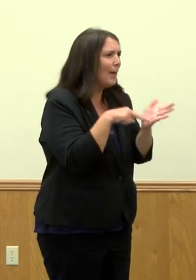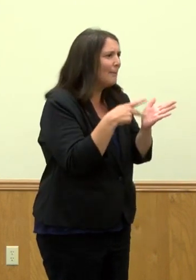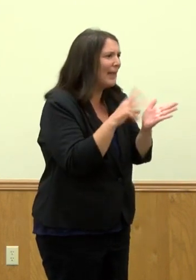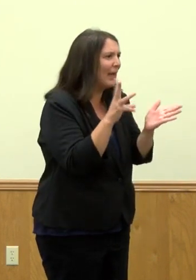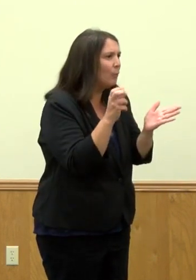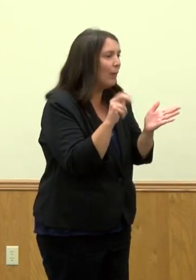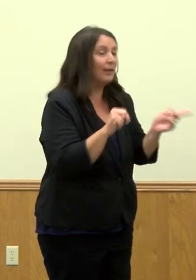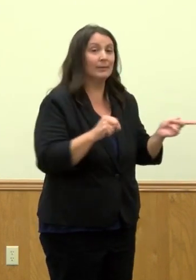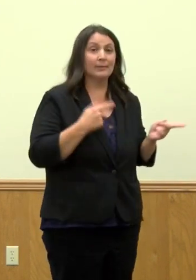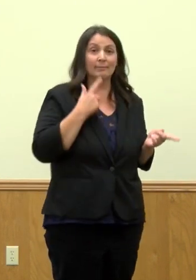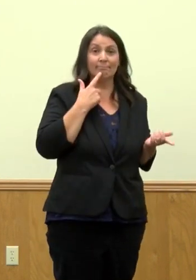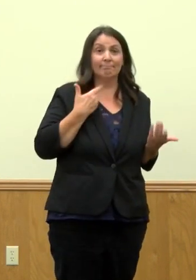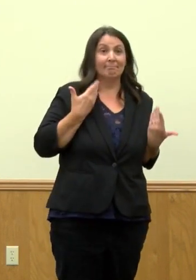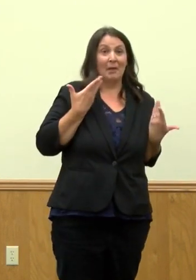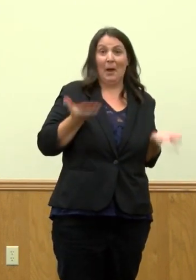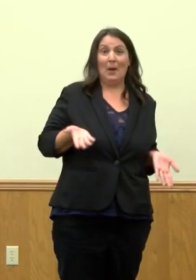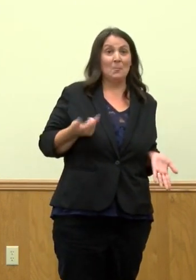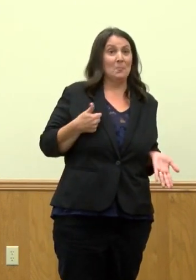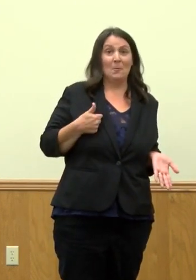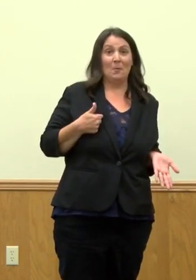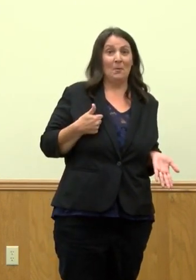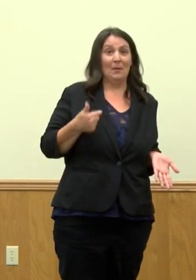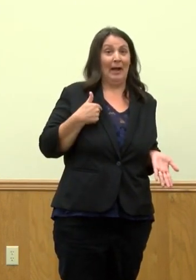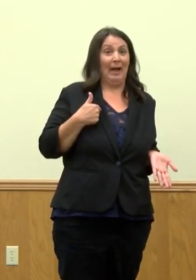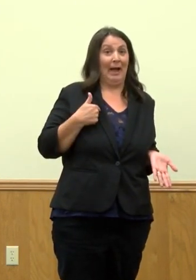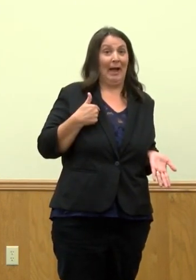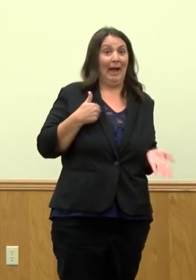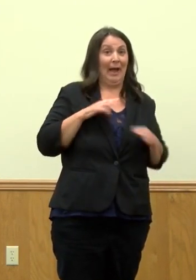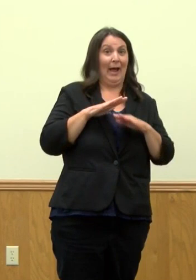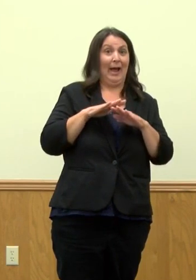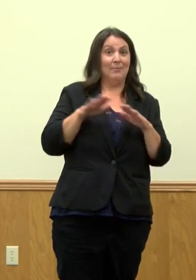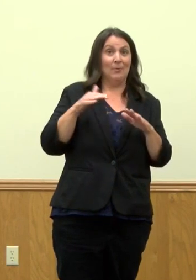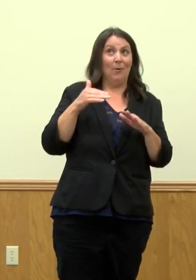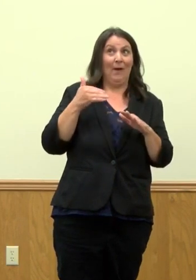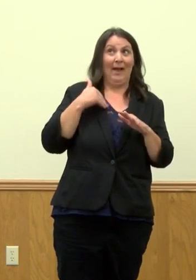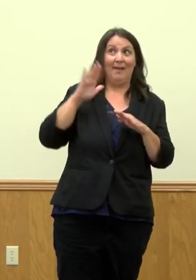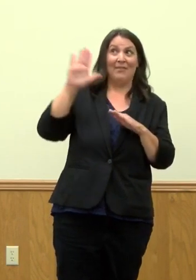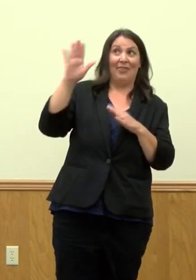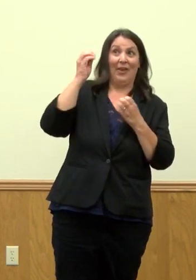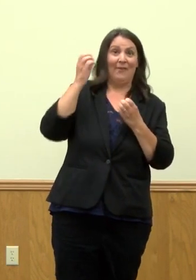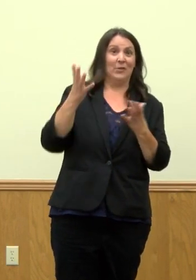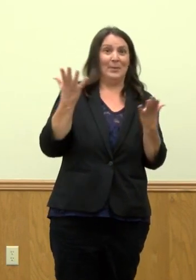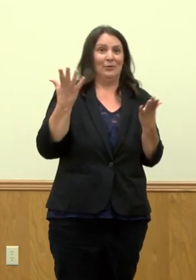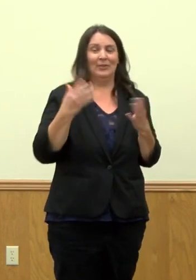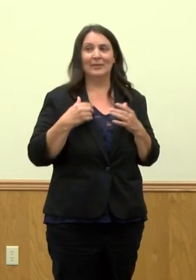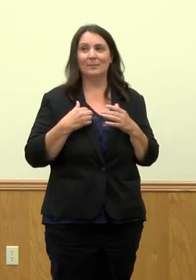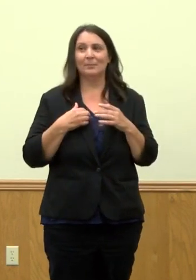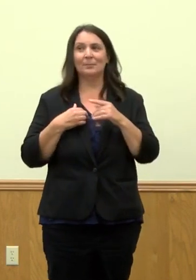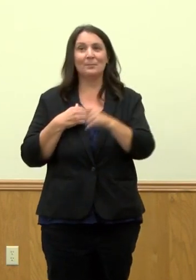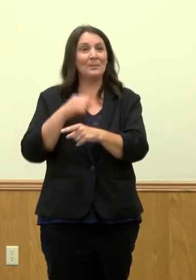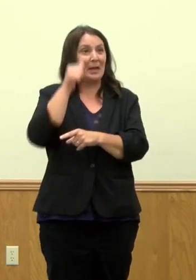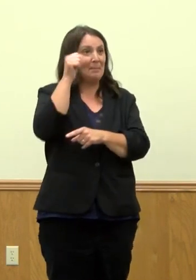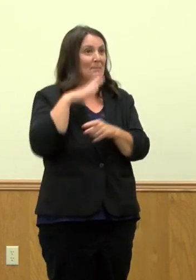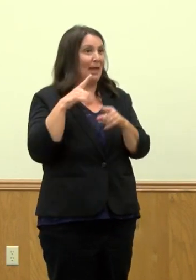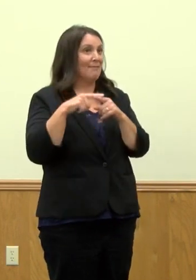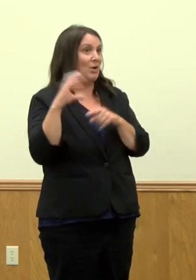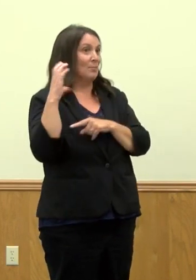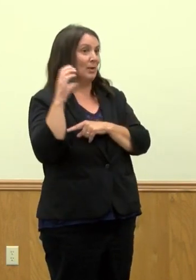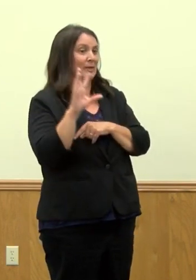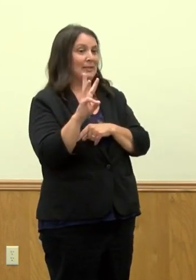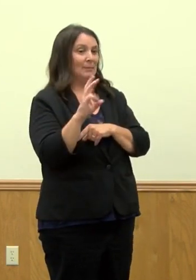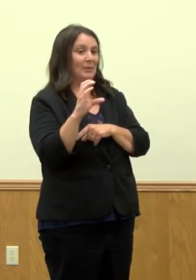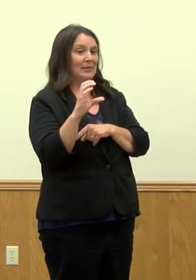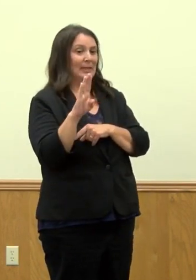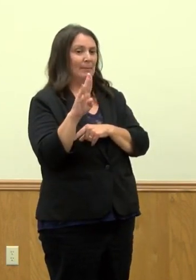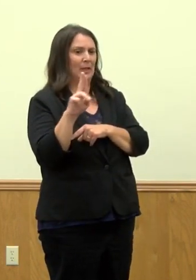Oh, no worries. Unfortunately, I won't. I'm not privy to that information as of now. Thank you. Do you think that, you know, as Monica said, the